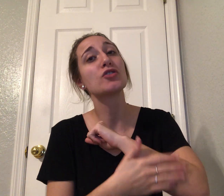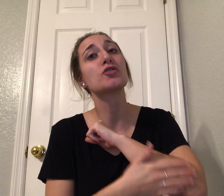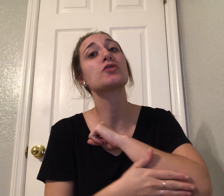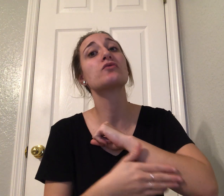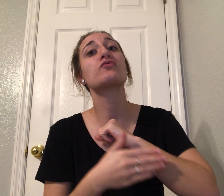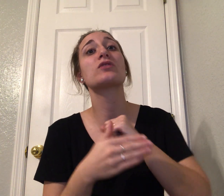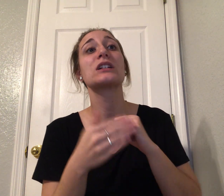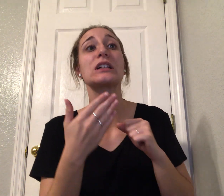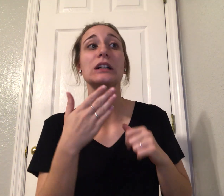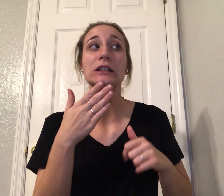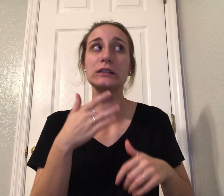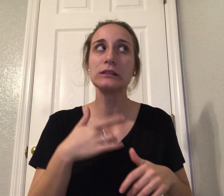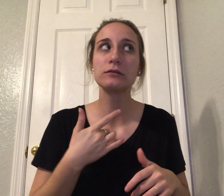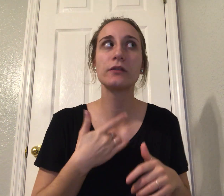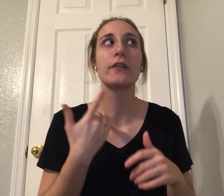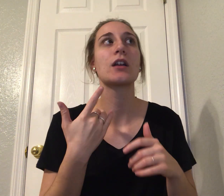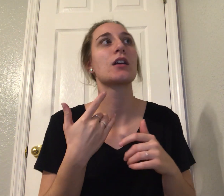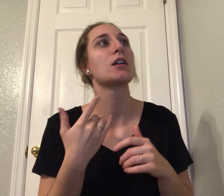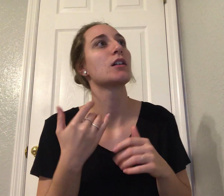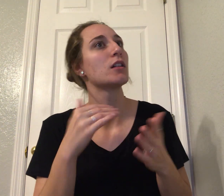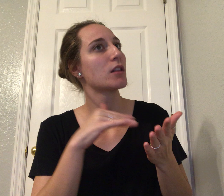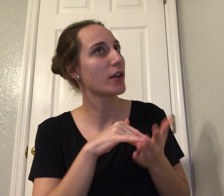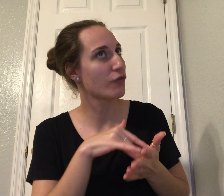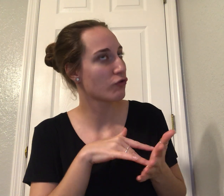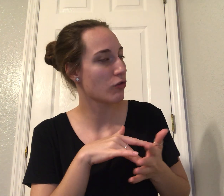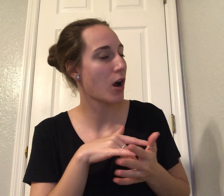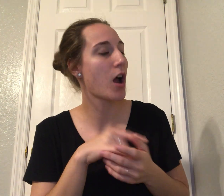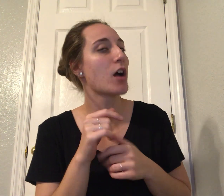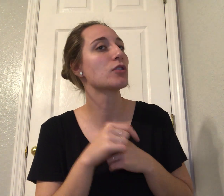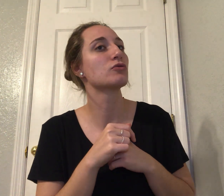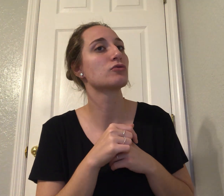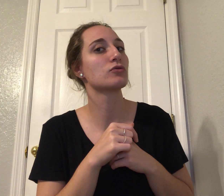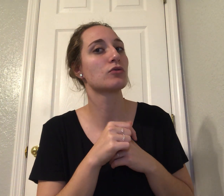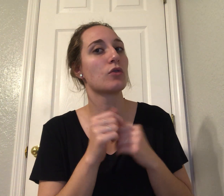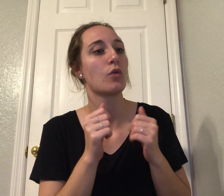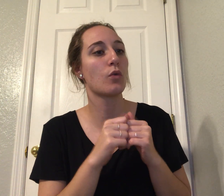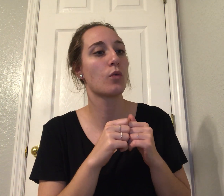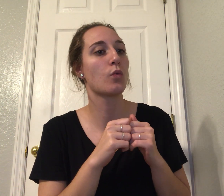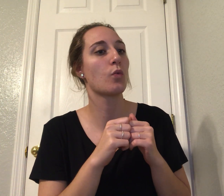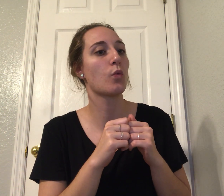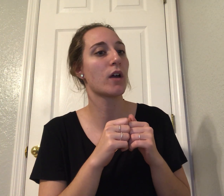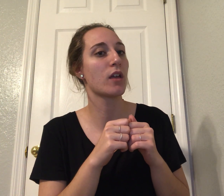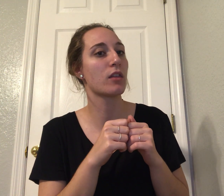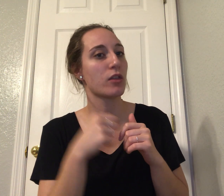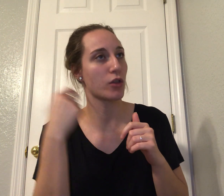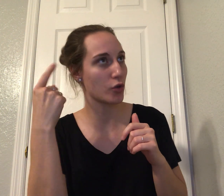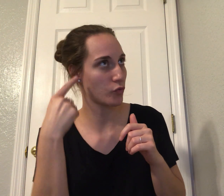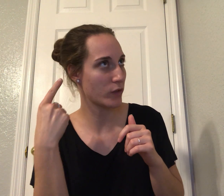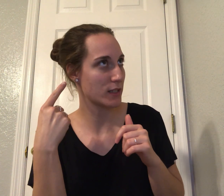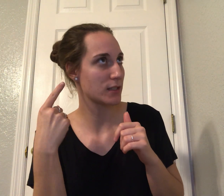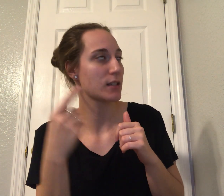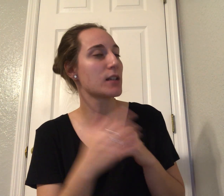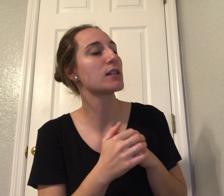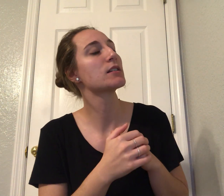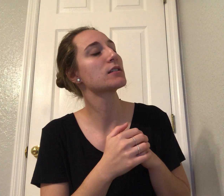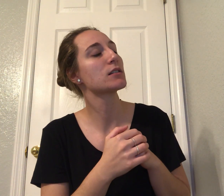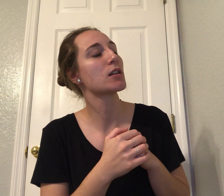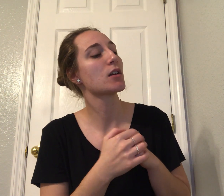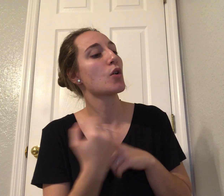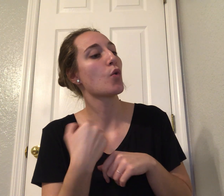pandemic and the rhetoric and the polarization involved. I think we would all be much better off with clear